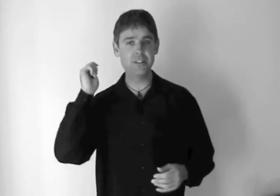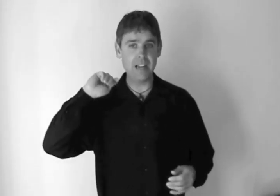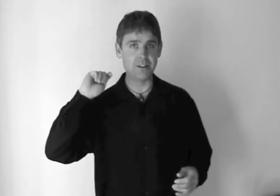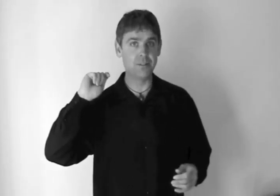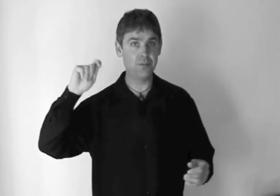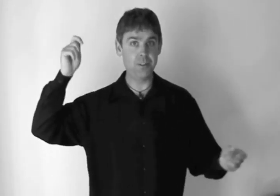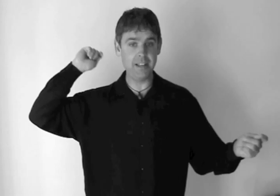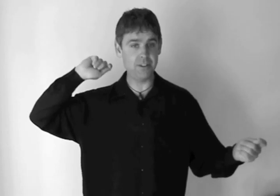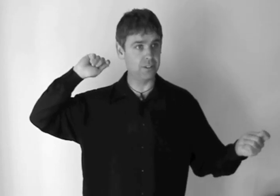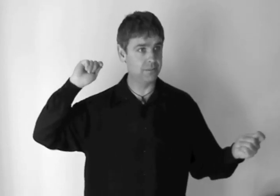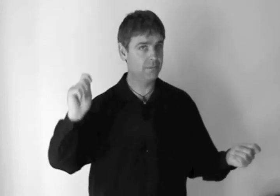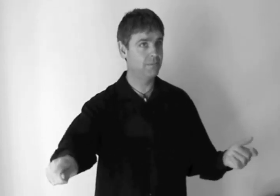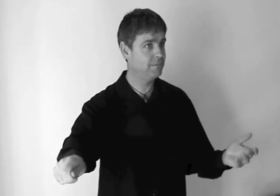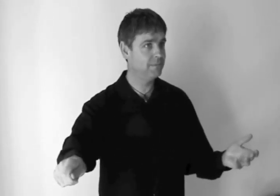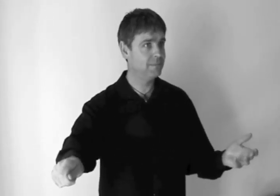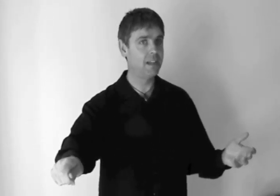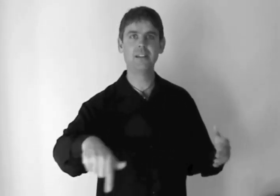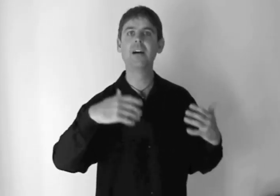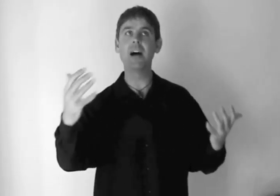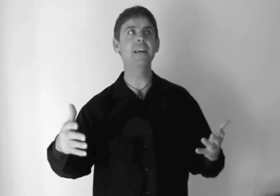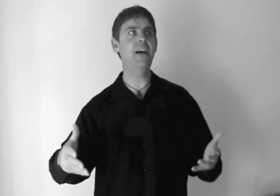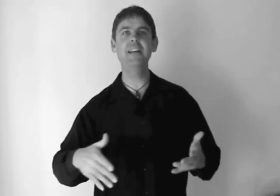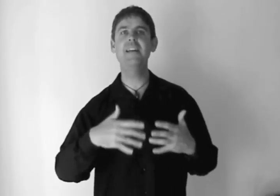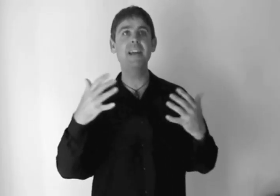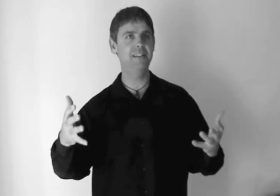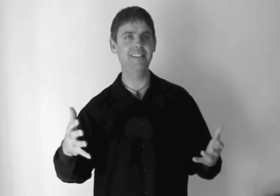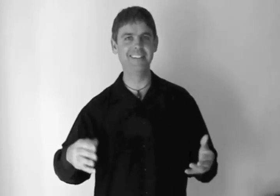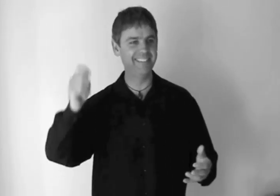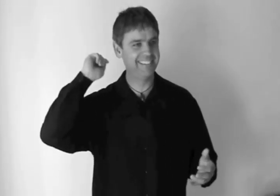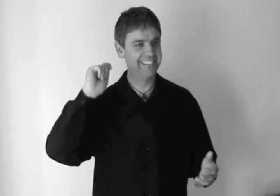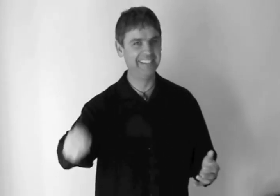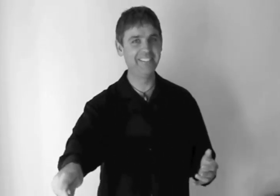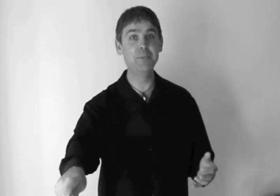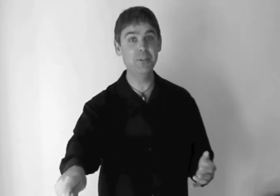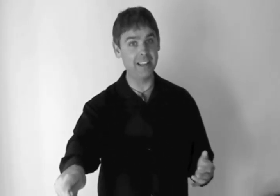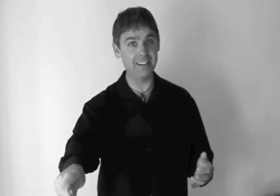sound through this action. I can't hear anything from doing that.